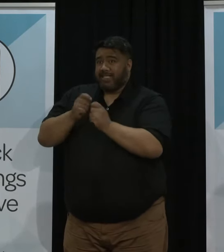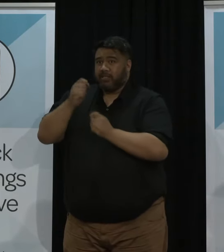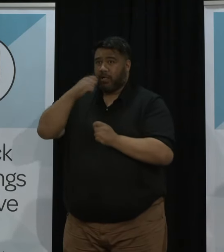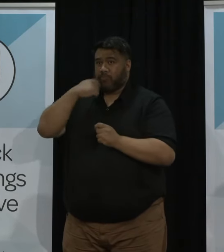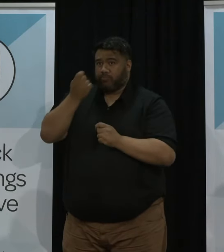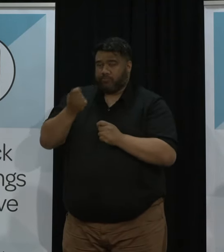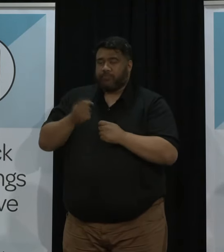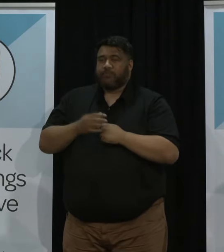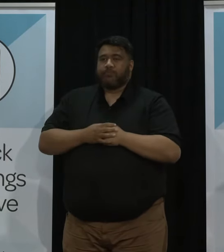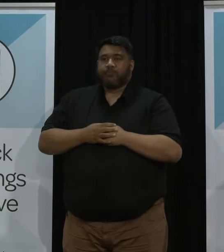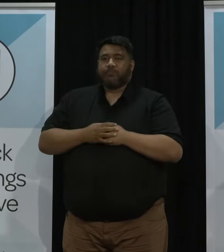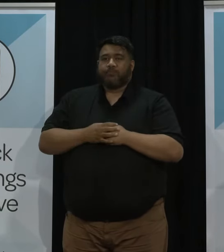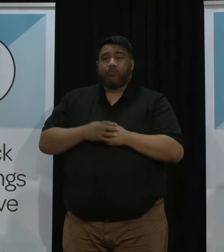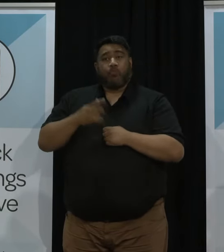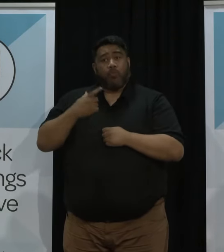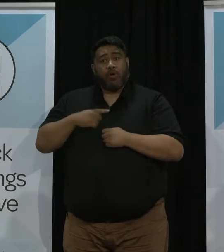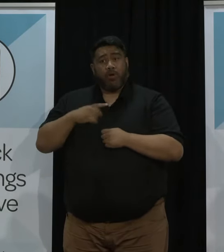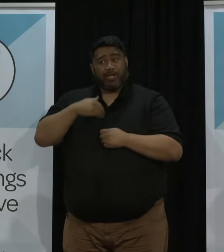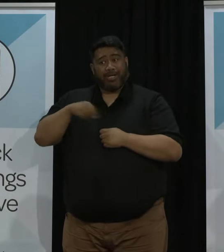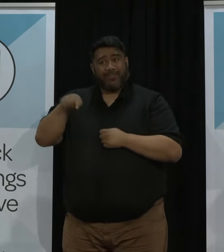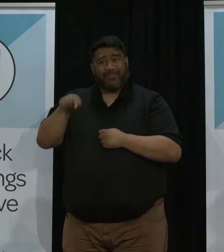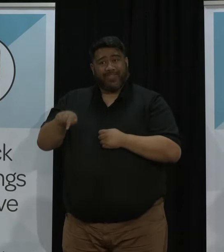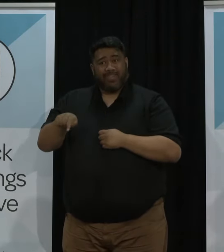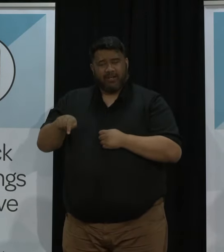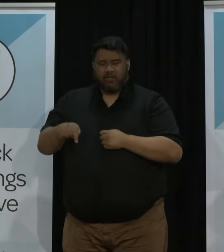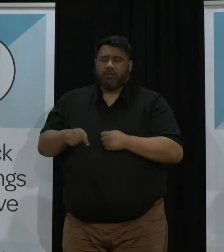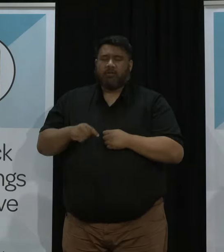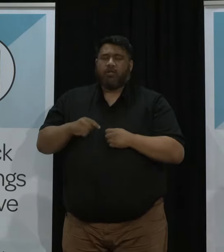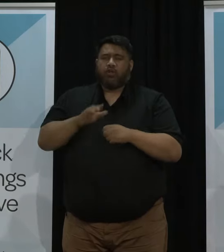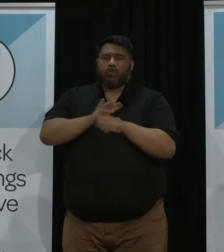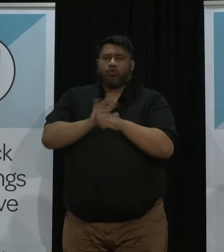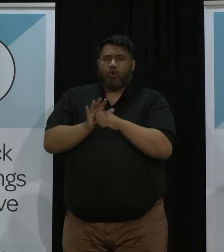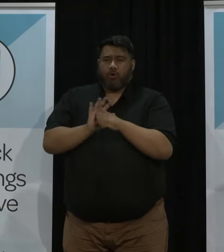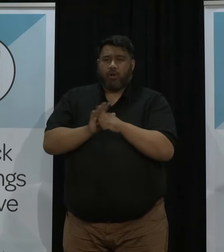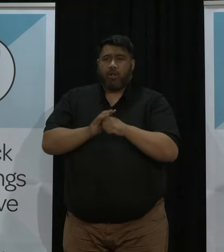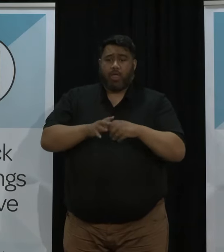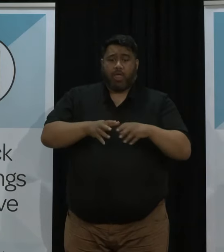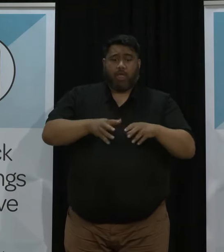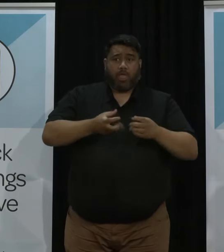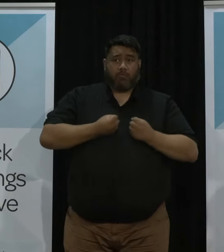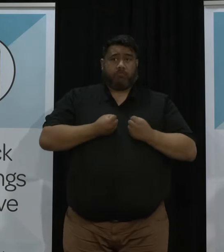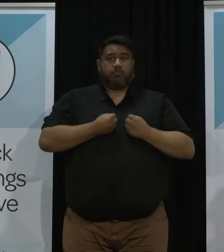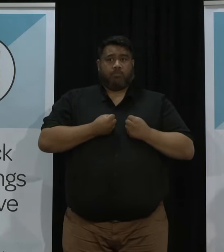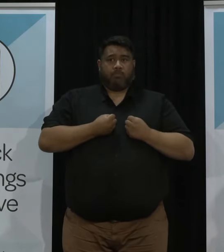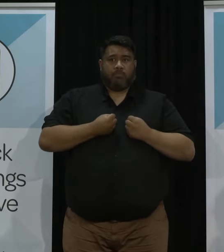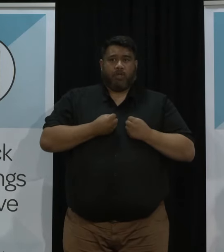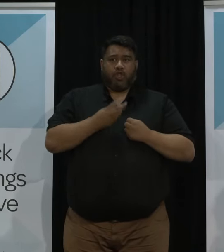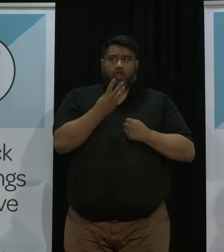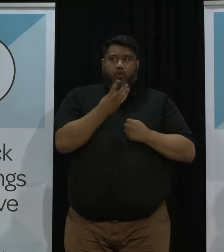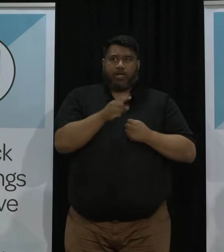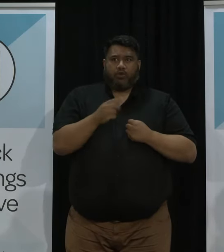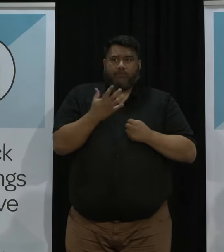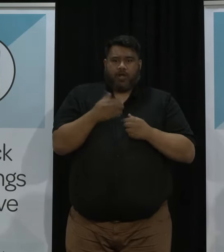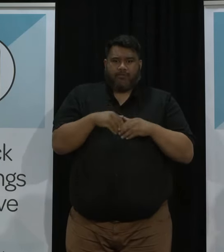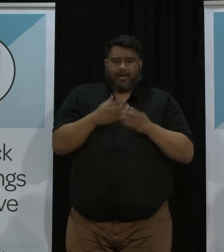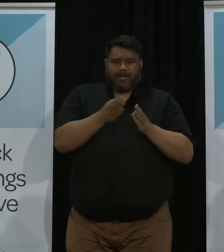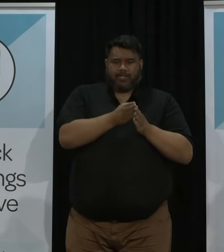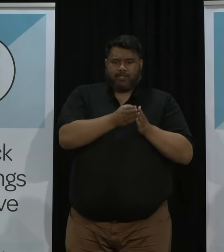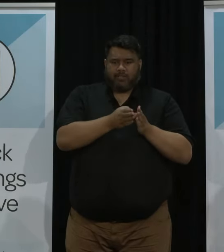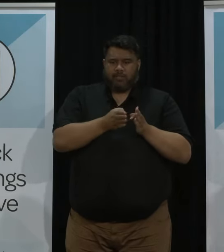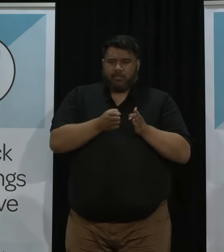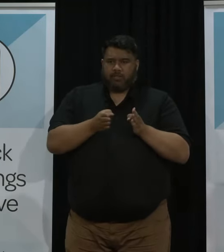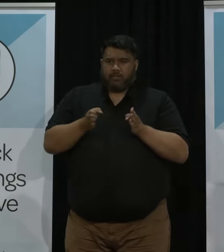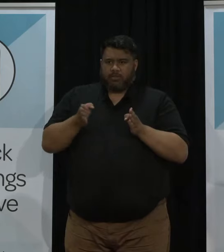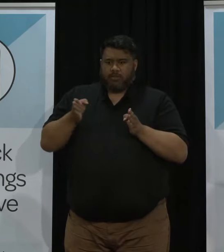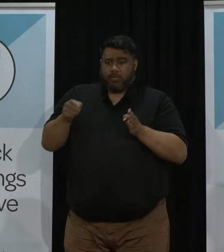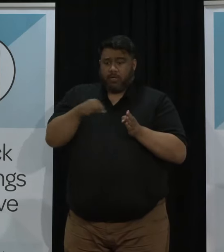new antiviral has a three to five day window from the beginning of COVID symptoms to be effective most effective from three days but still